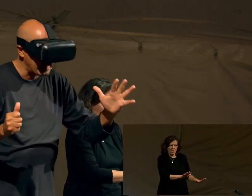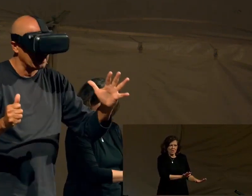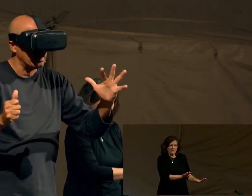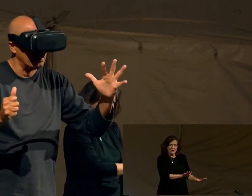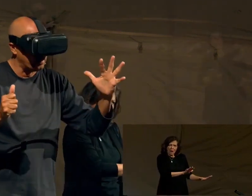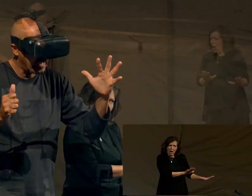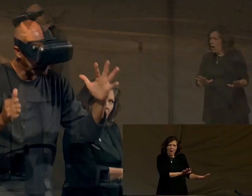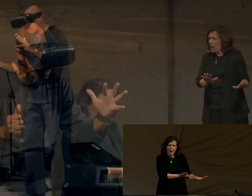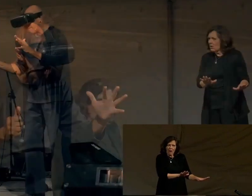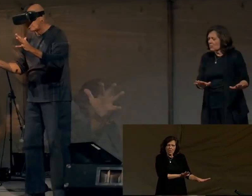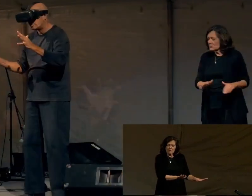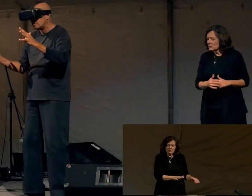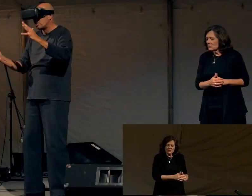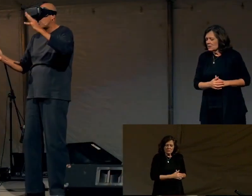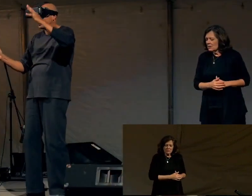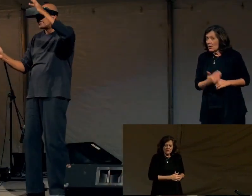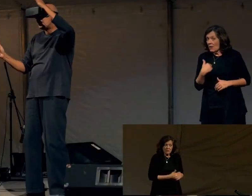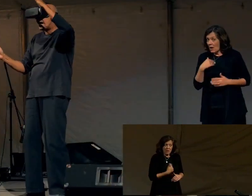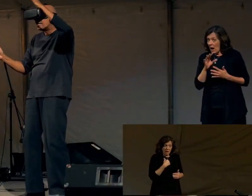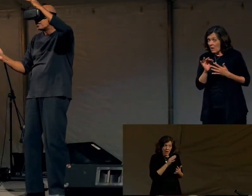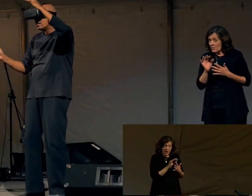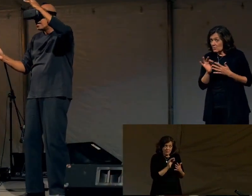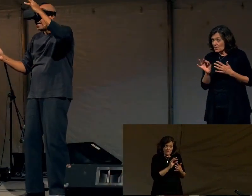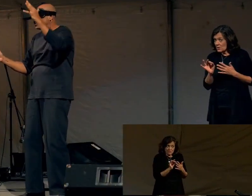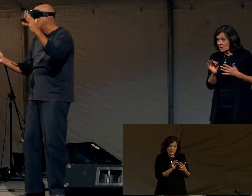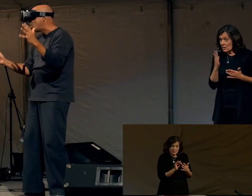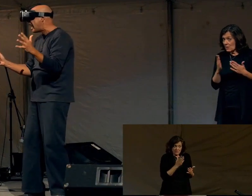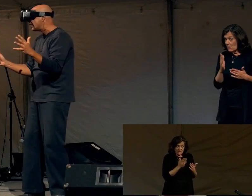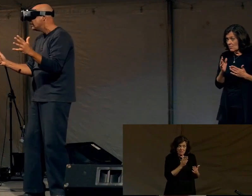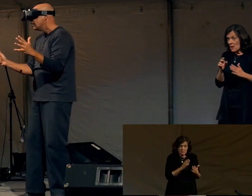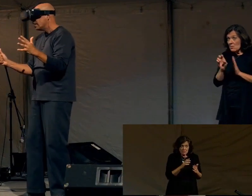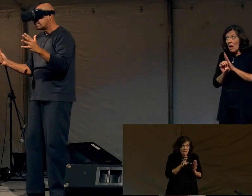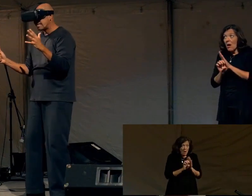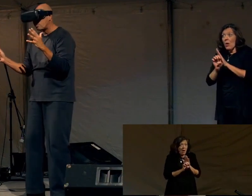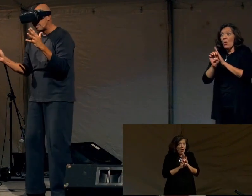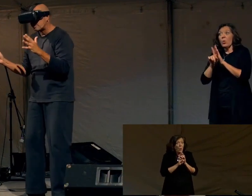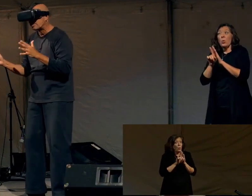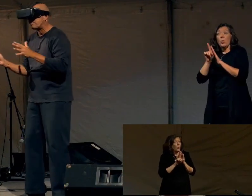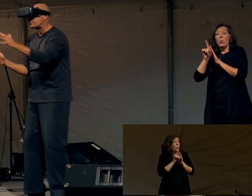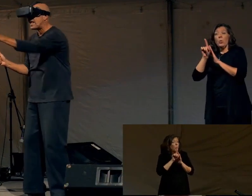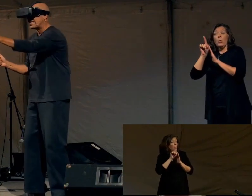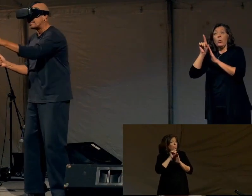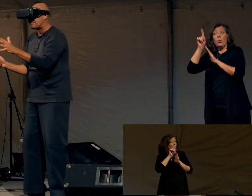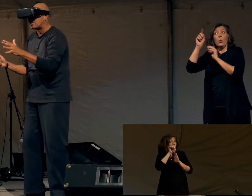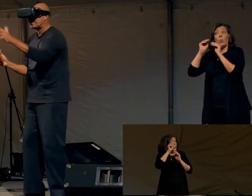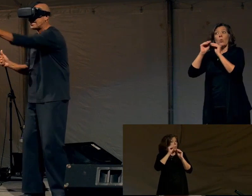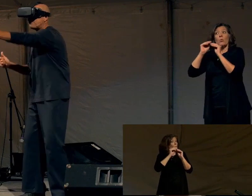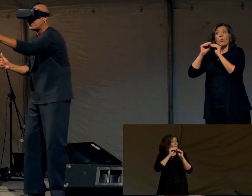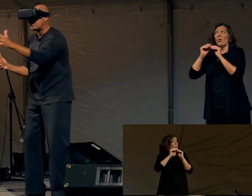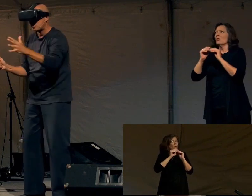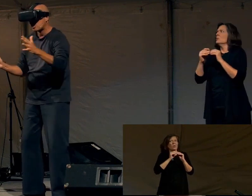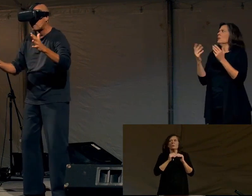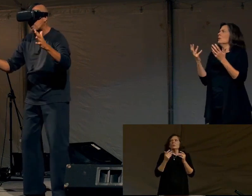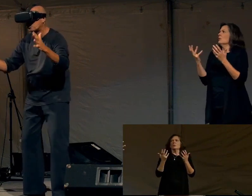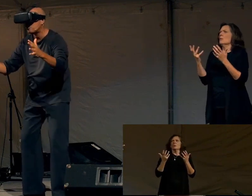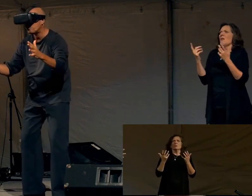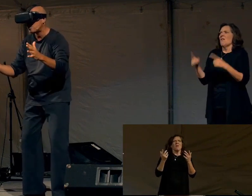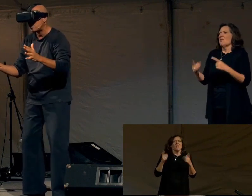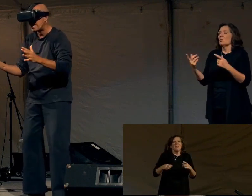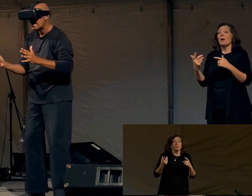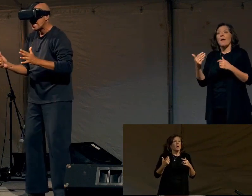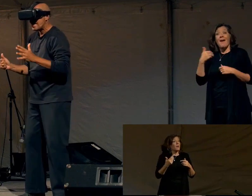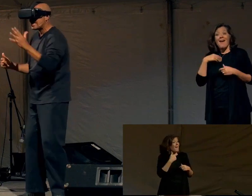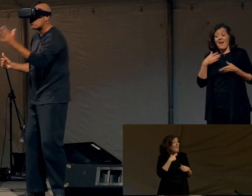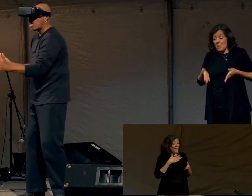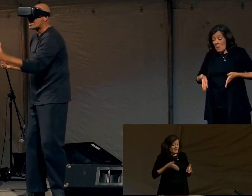He's like, calm down. We have an option. You can go a little higher. And do what? He's like, there's a plank. It's about 10 feet long and about 2